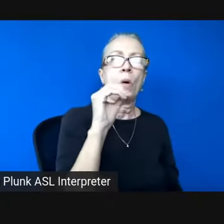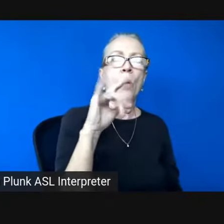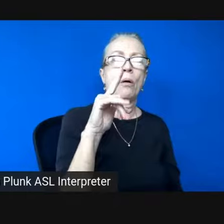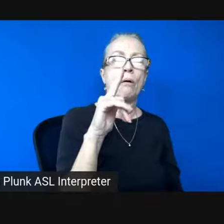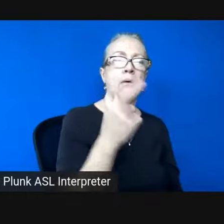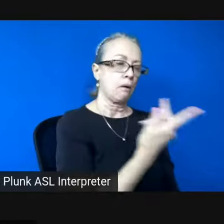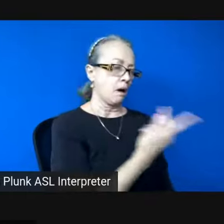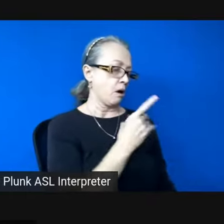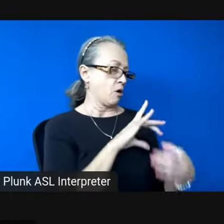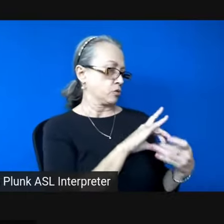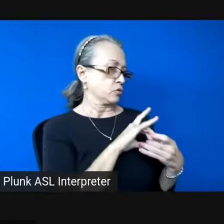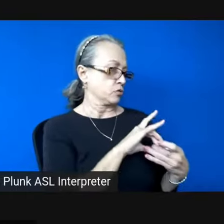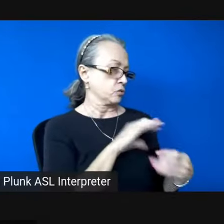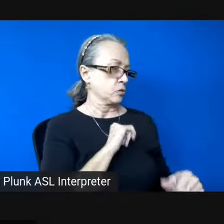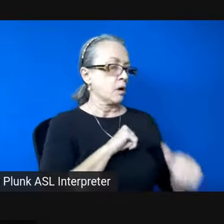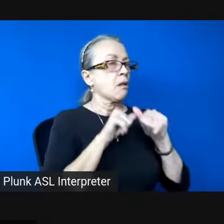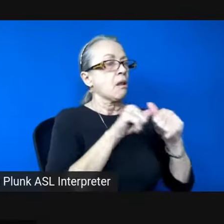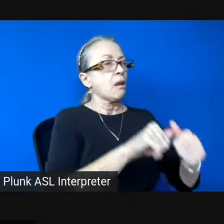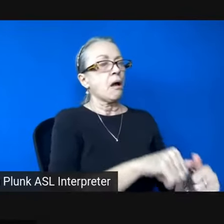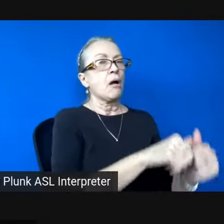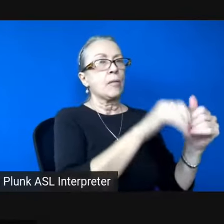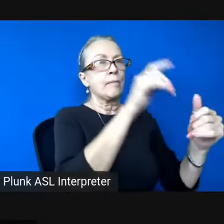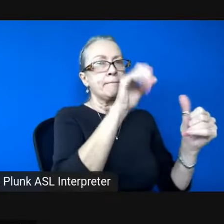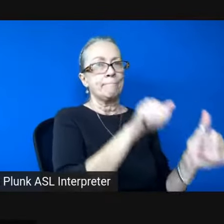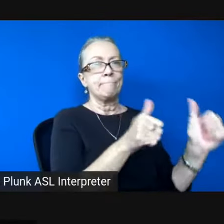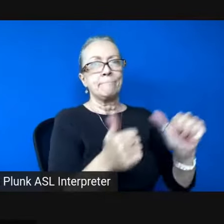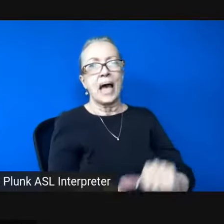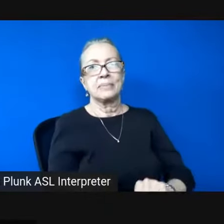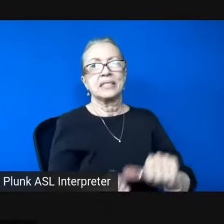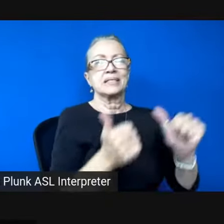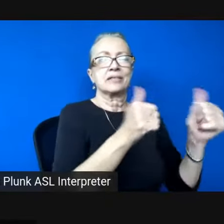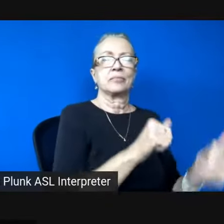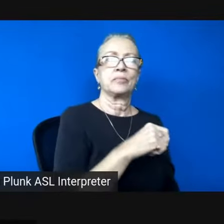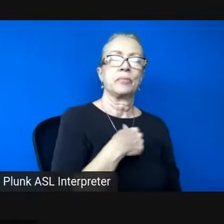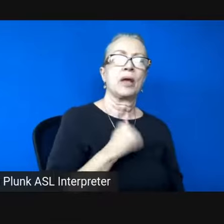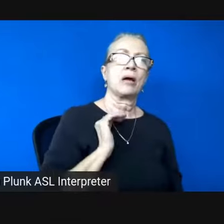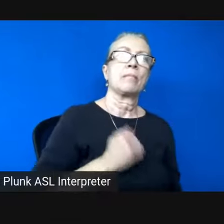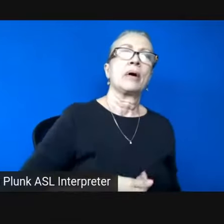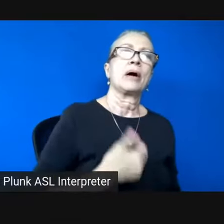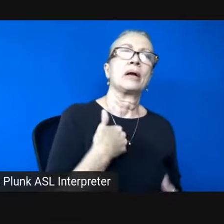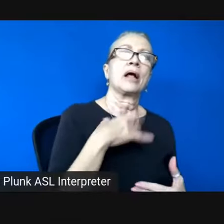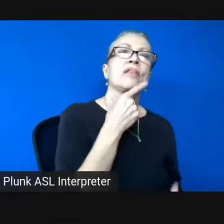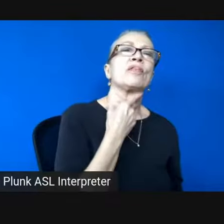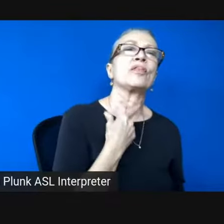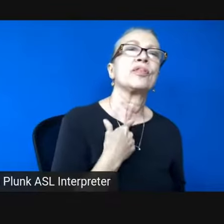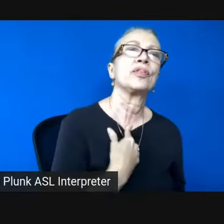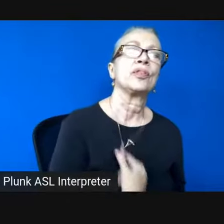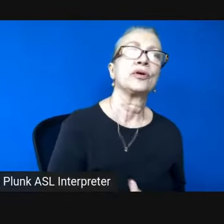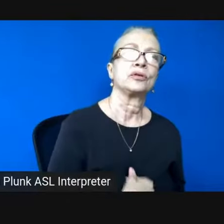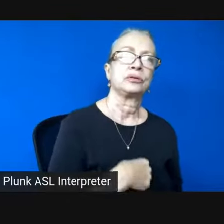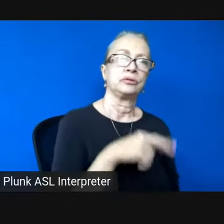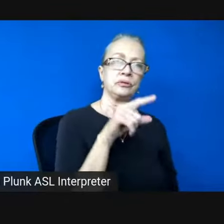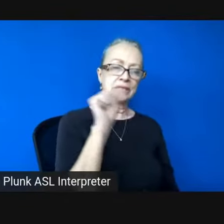oh body all i forced you to know of thirst yes body you